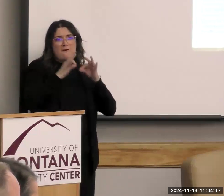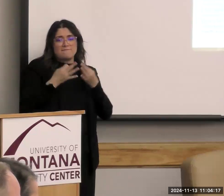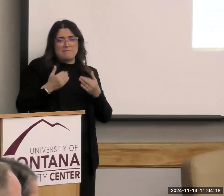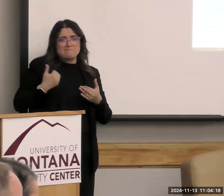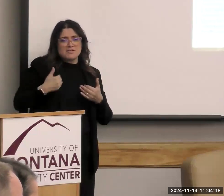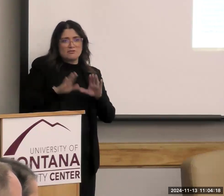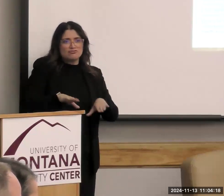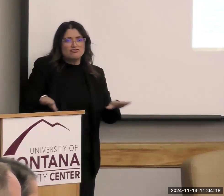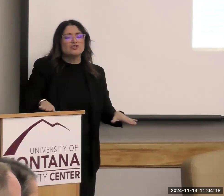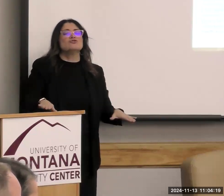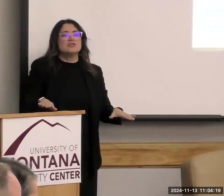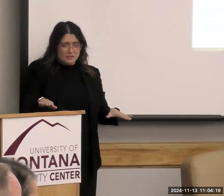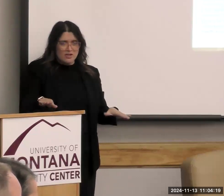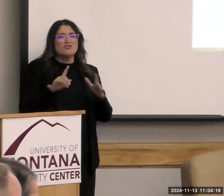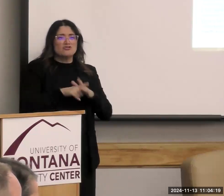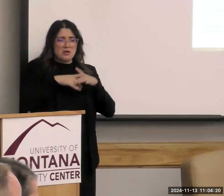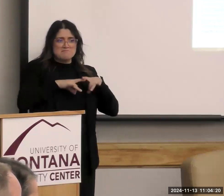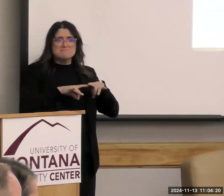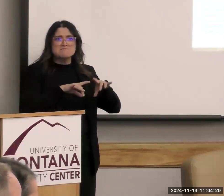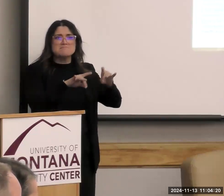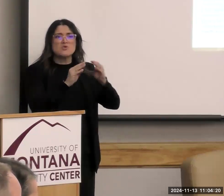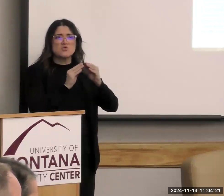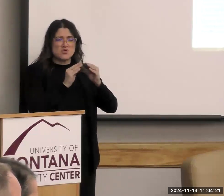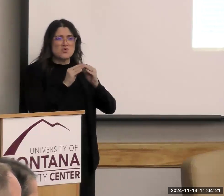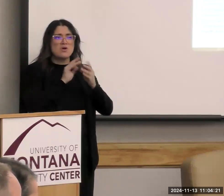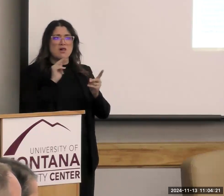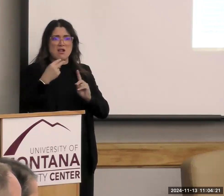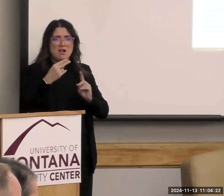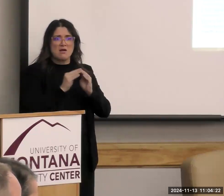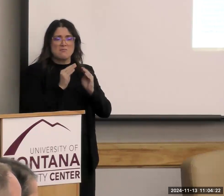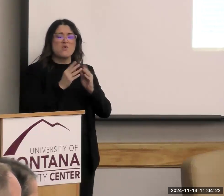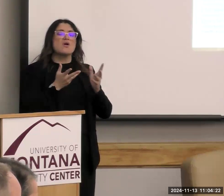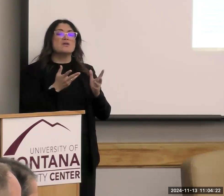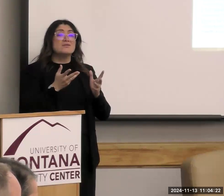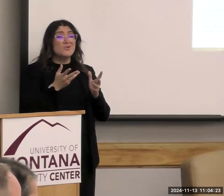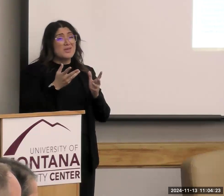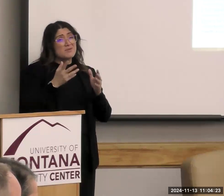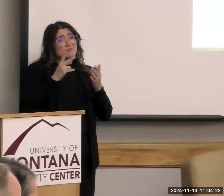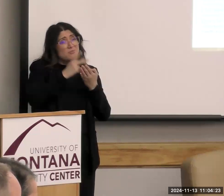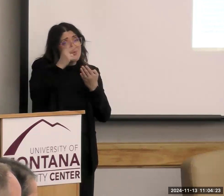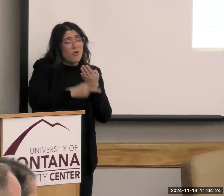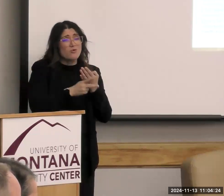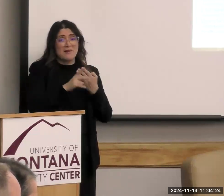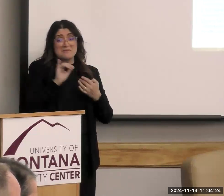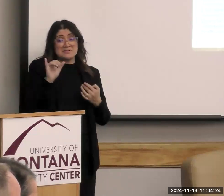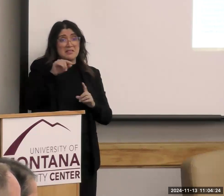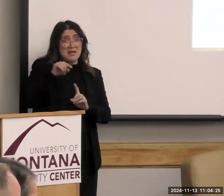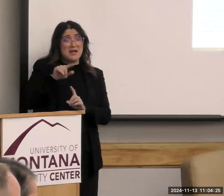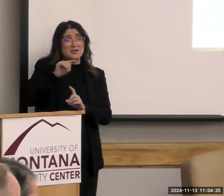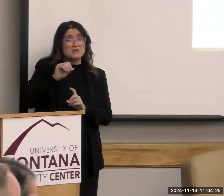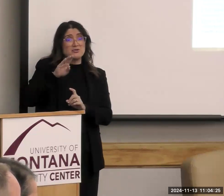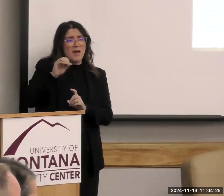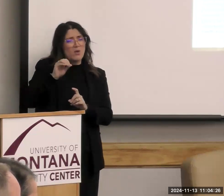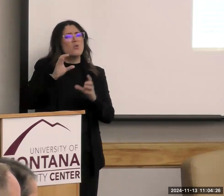then we started getting some traction. We want even programs like tobacco to be focused on people with